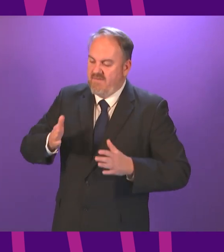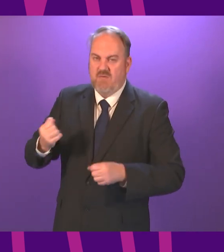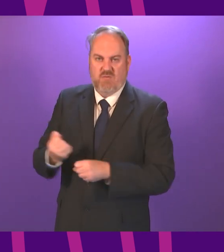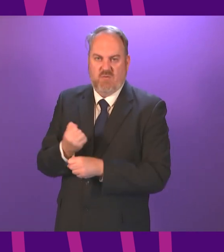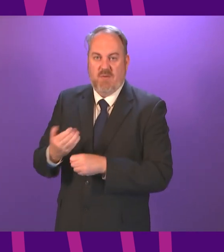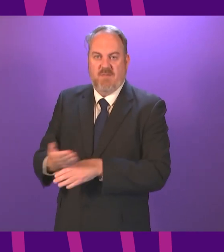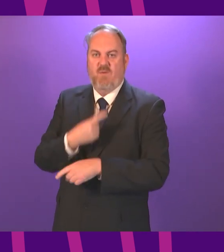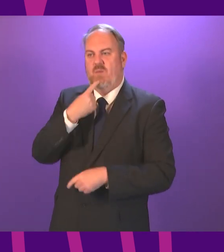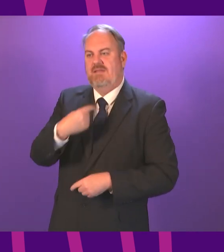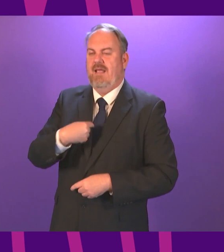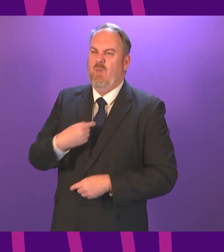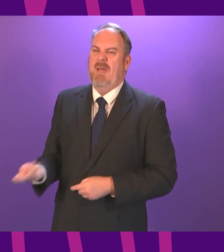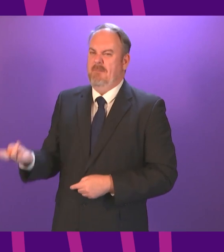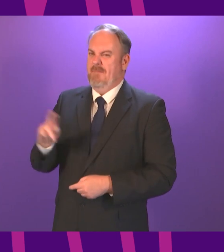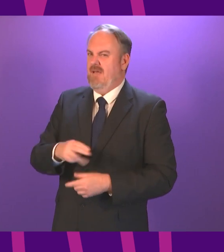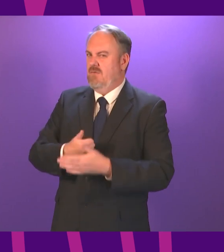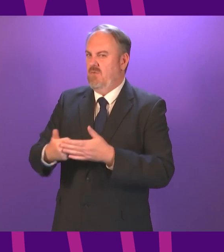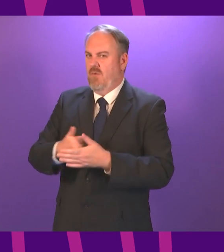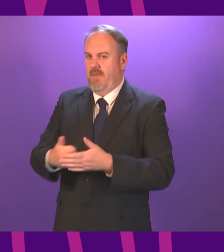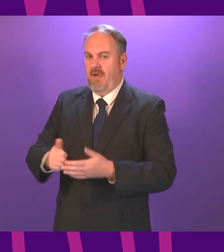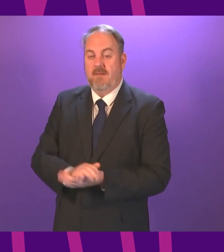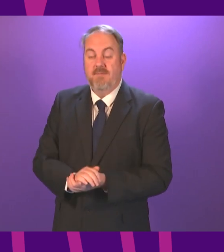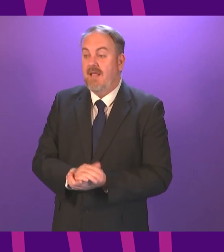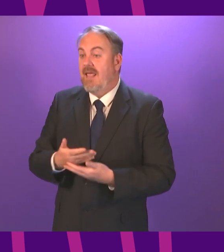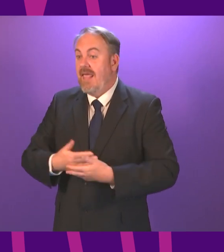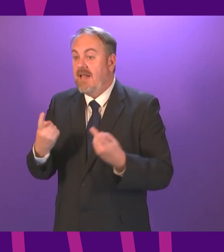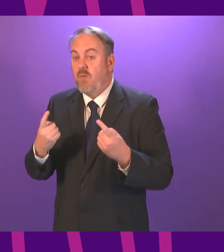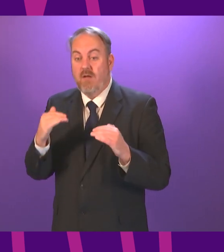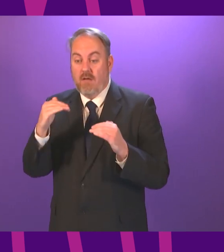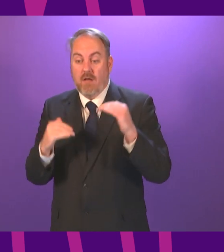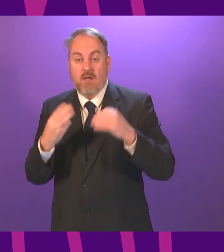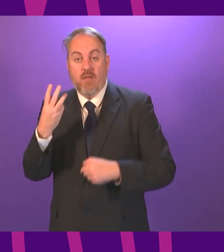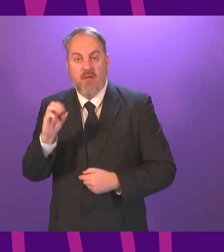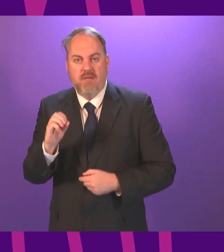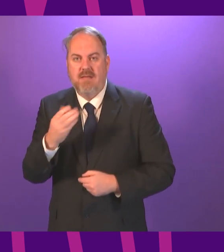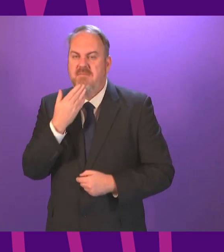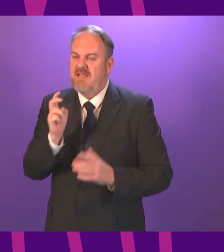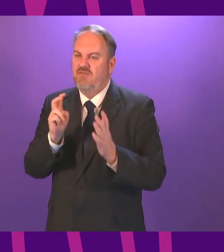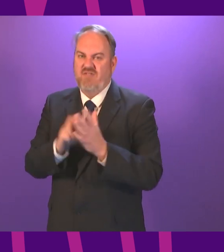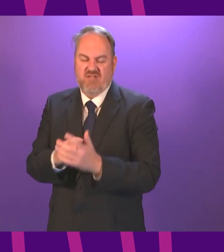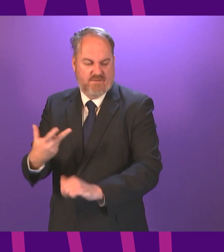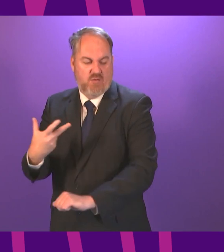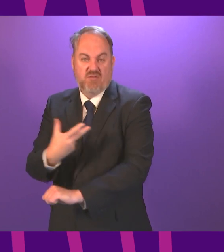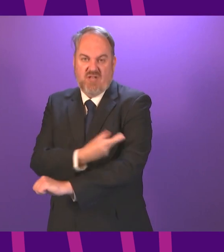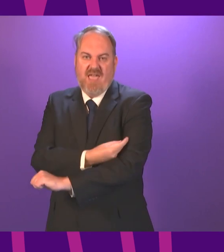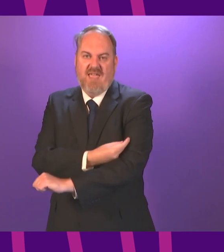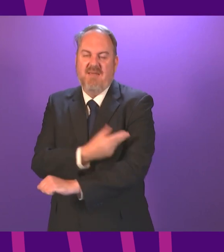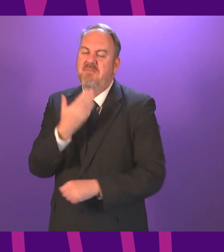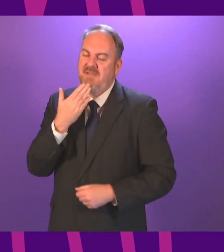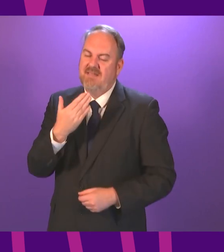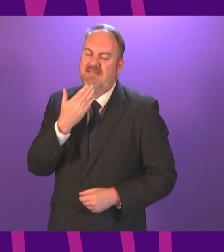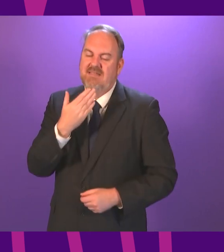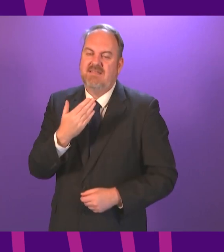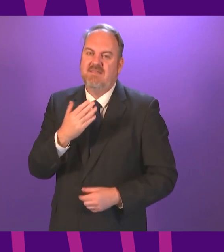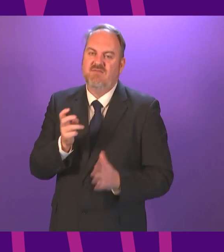I would like to take this opportunity to encourage everybody under 30 to make sure they have registered for their JAG and that everyone takes their appointment once it is